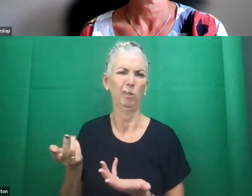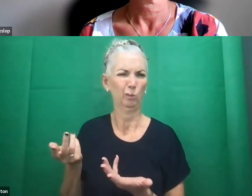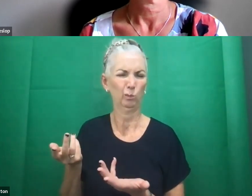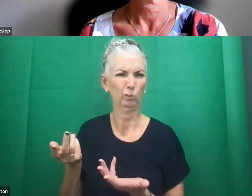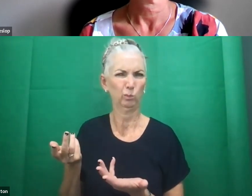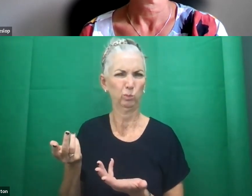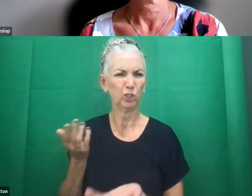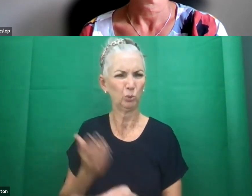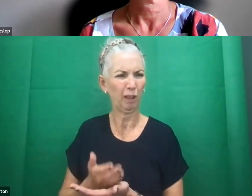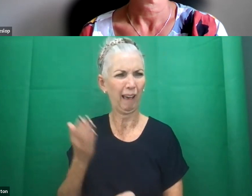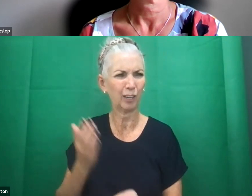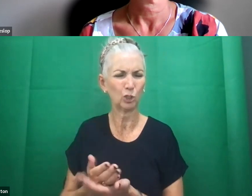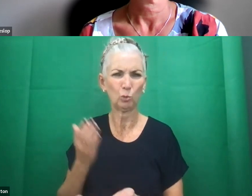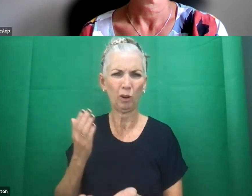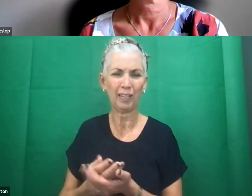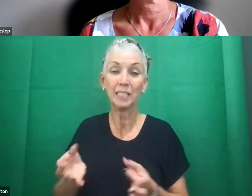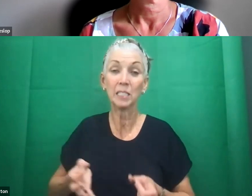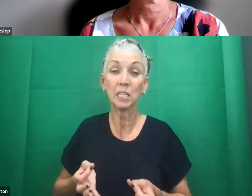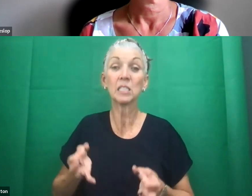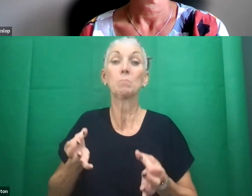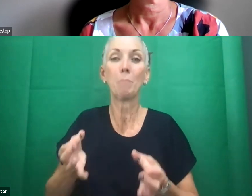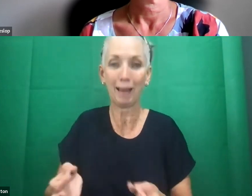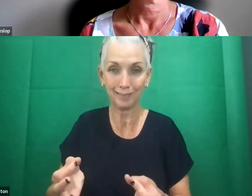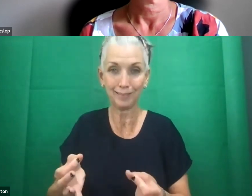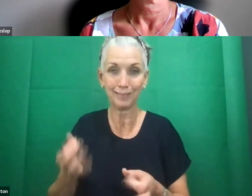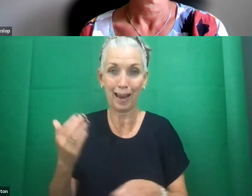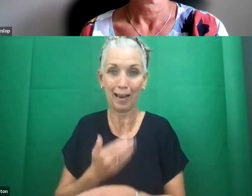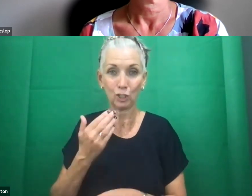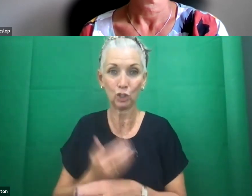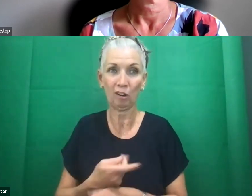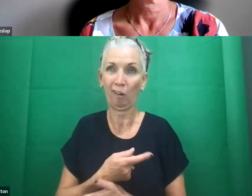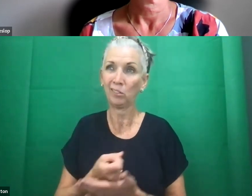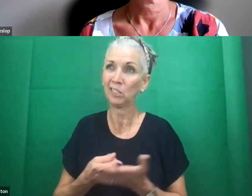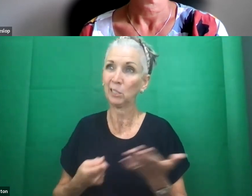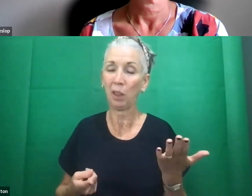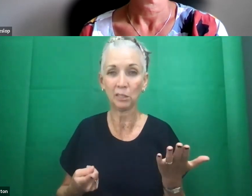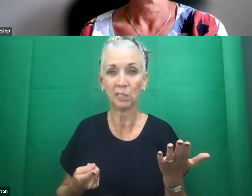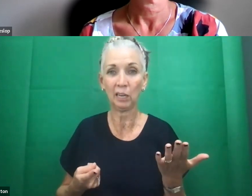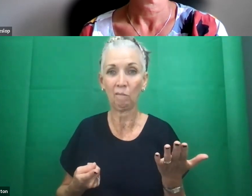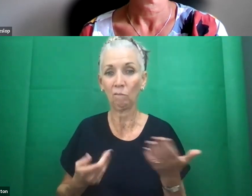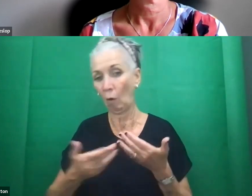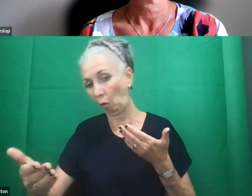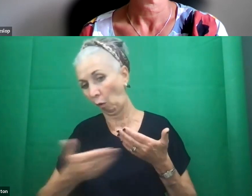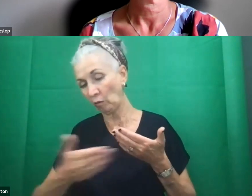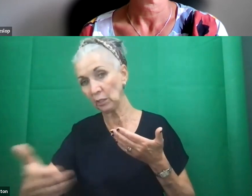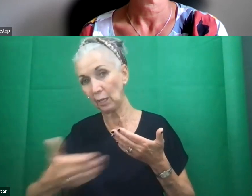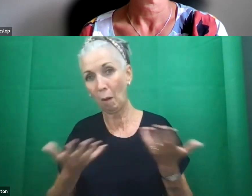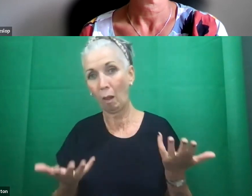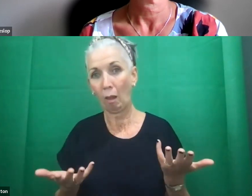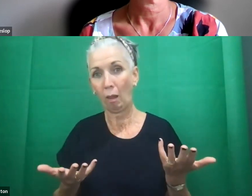suspend action on disability for the foreseeable future. So I